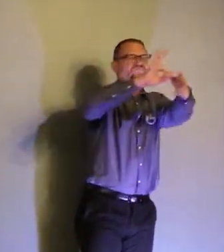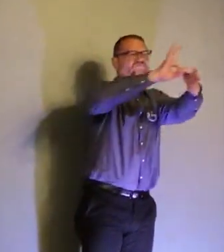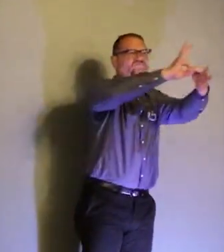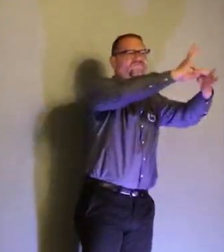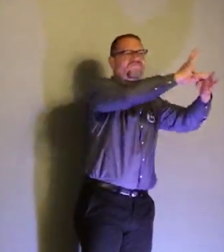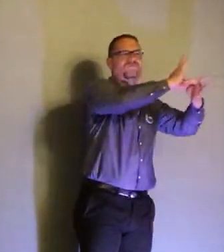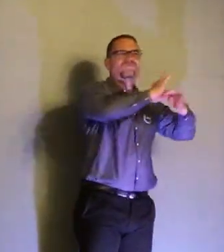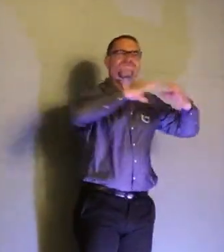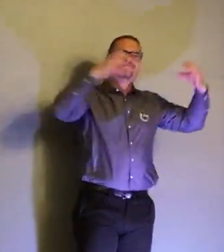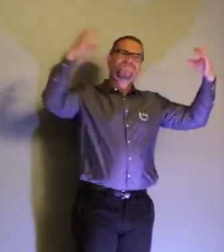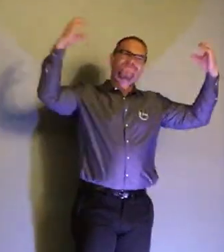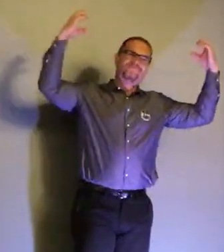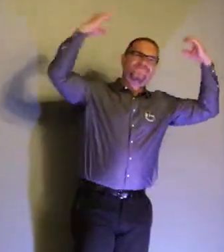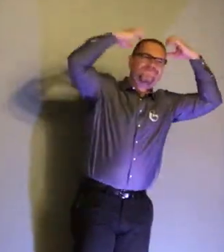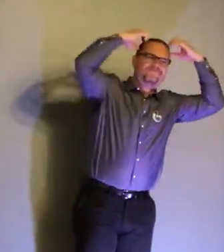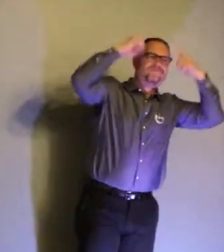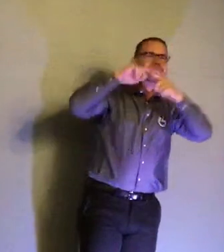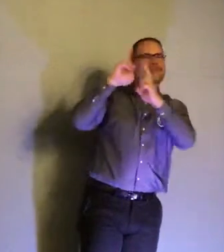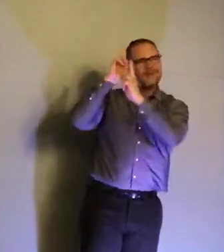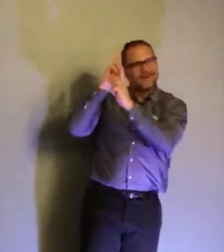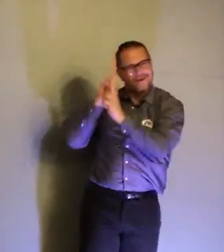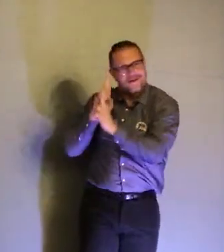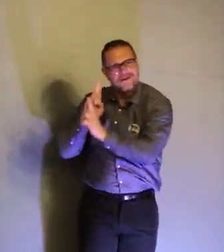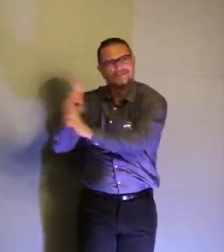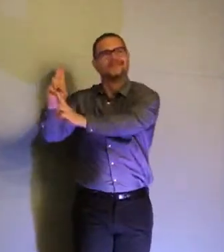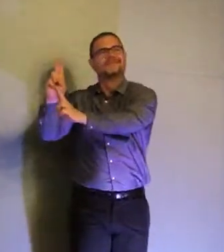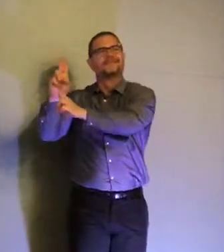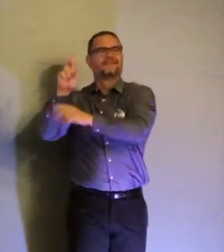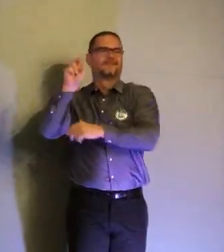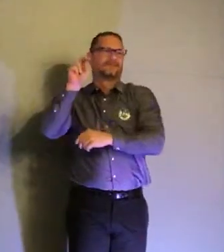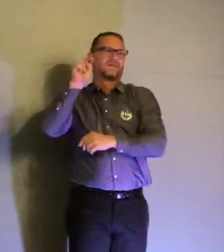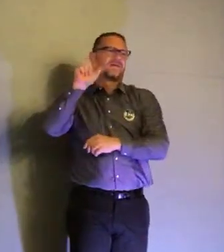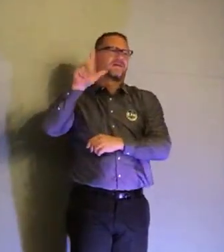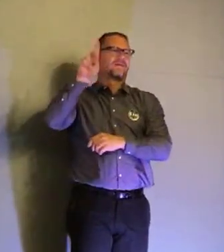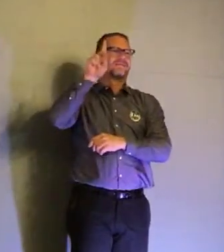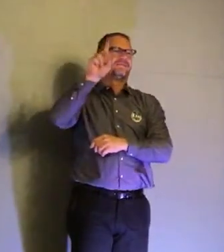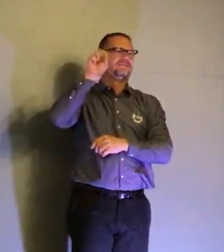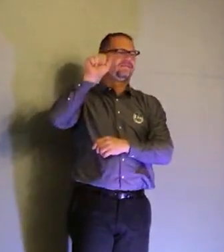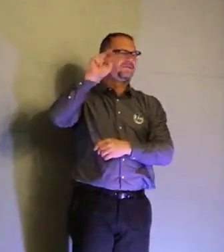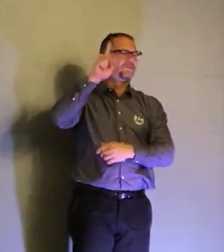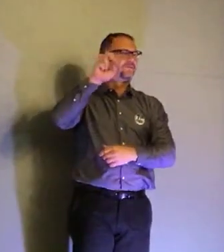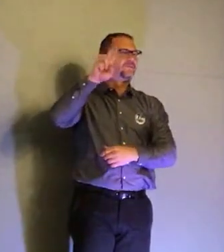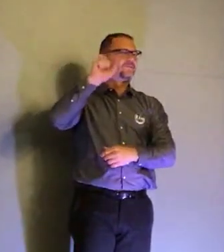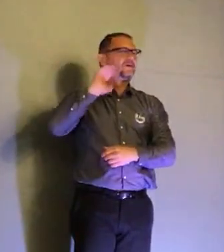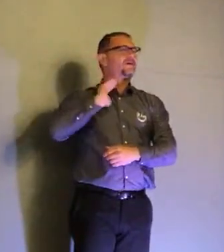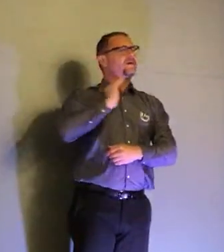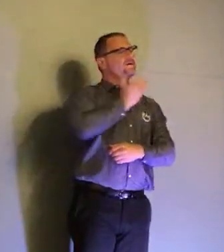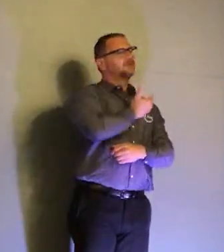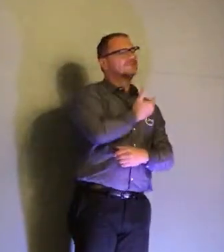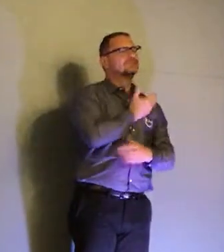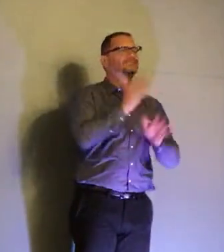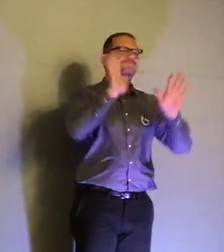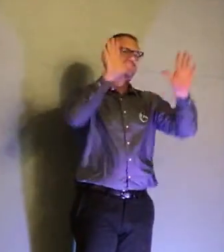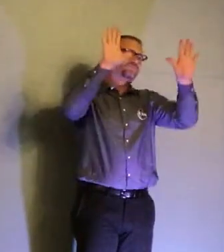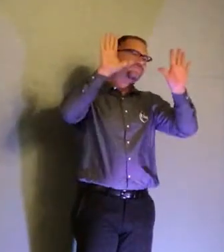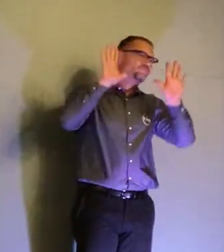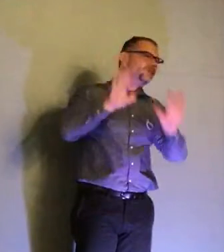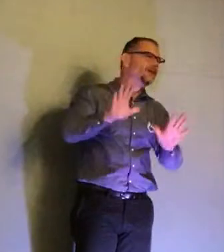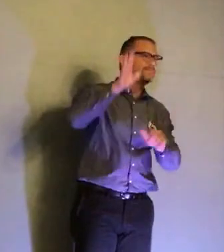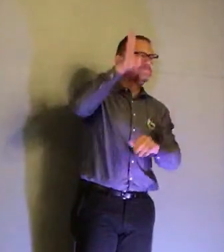can I get your attention please it's so nice to see that unity we're all here to honor Donald Sanders